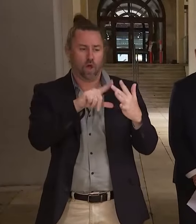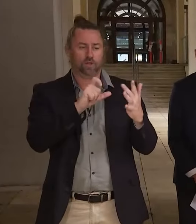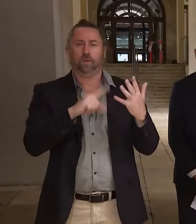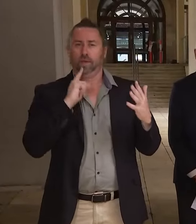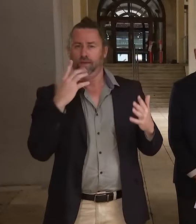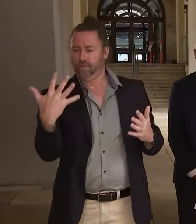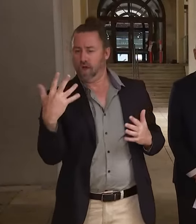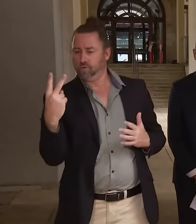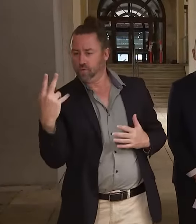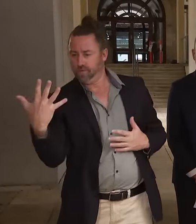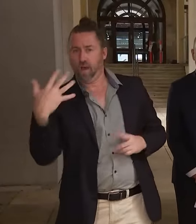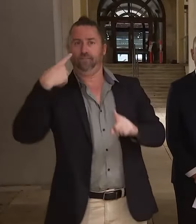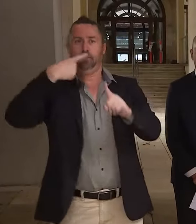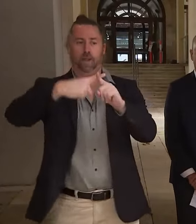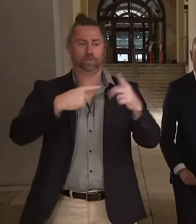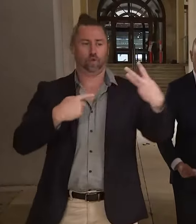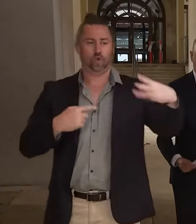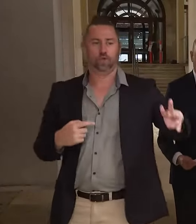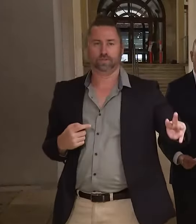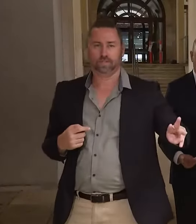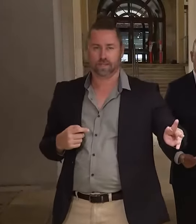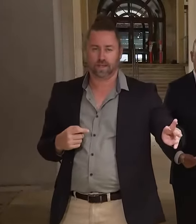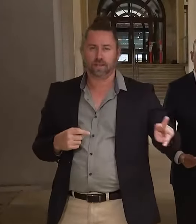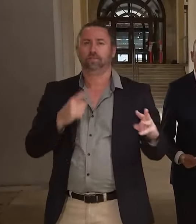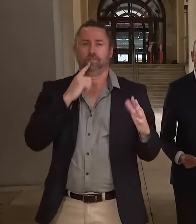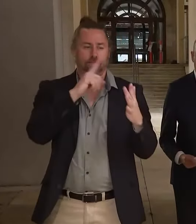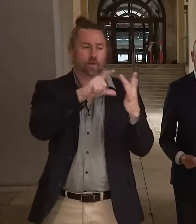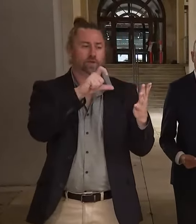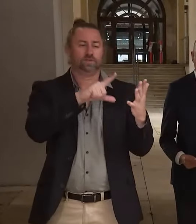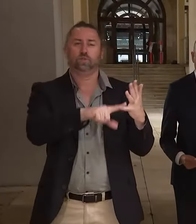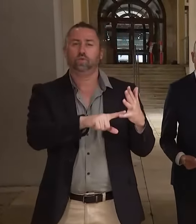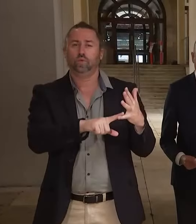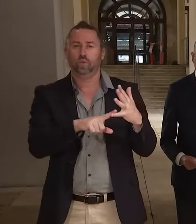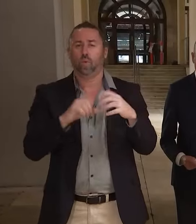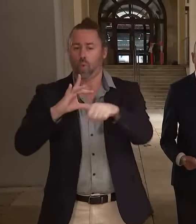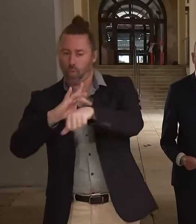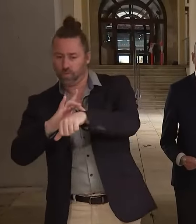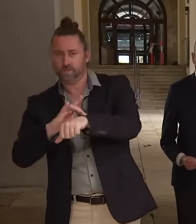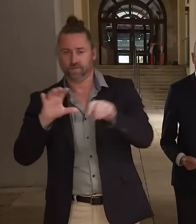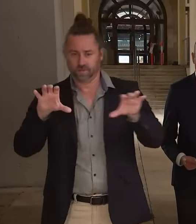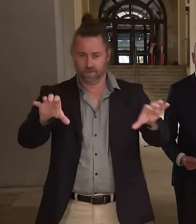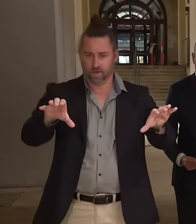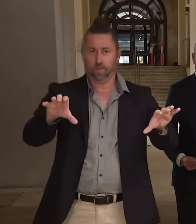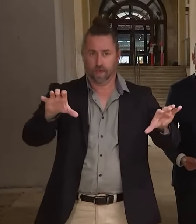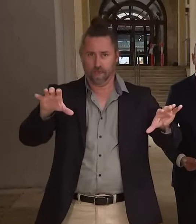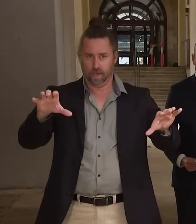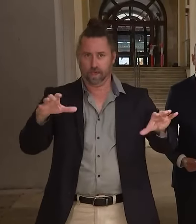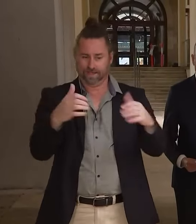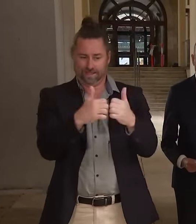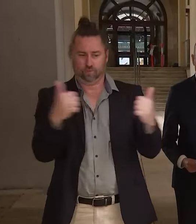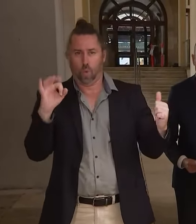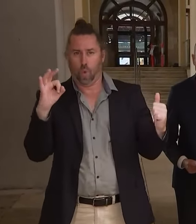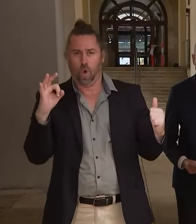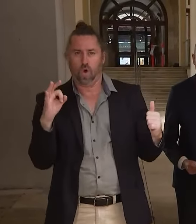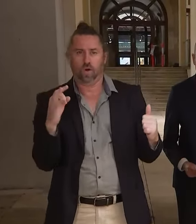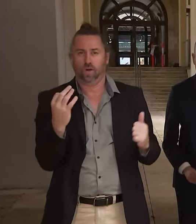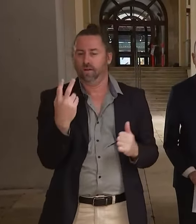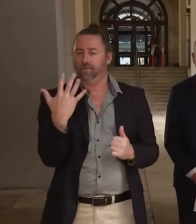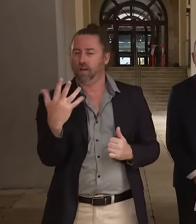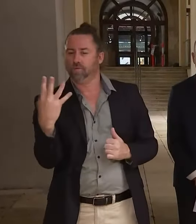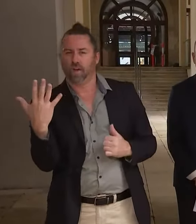Yes. Yes. So when we say our ICU numbers and our hospitalisation numbers, they are two separate numbers.